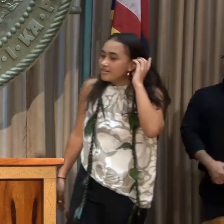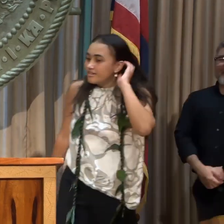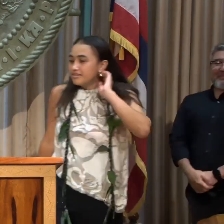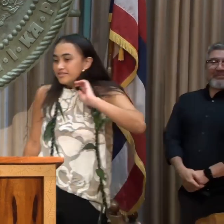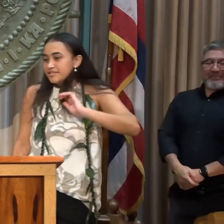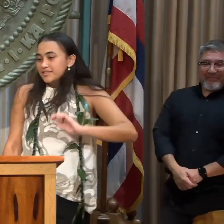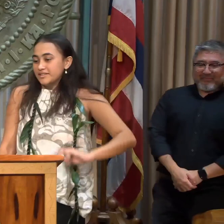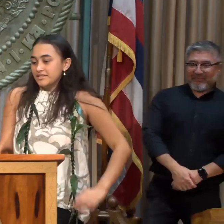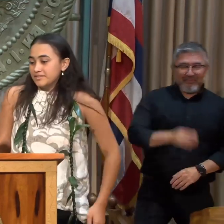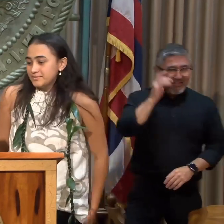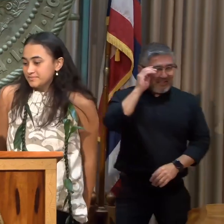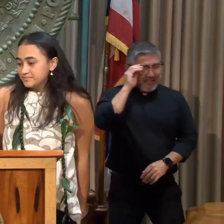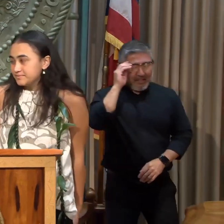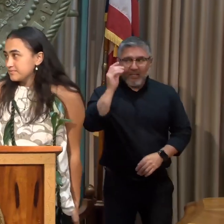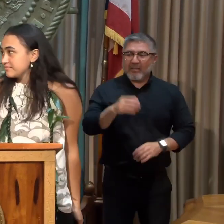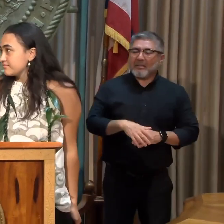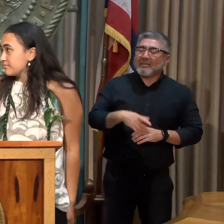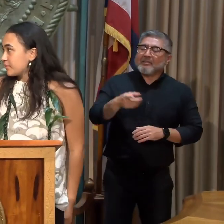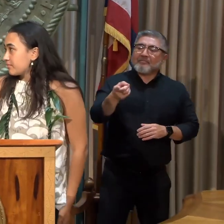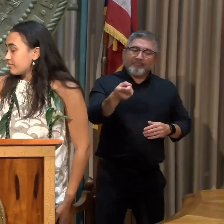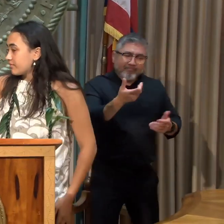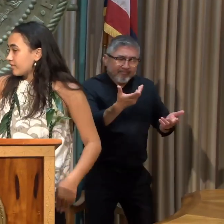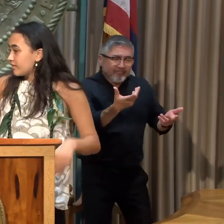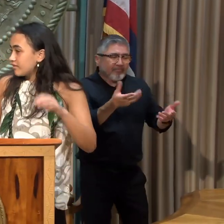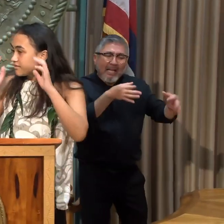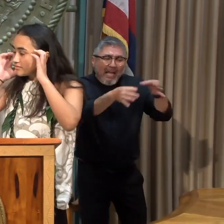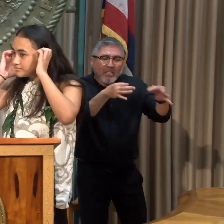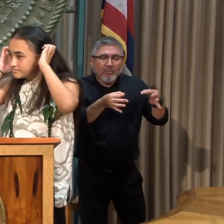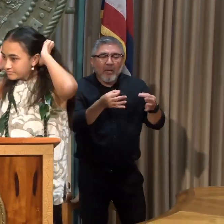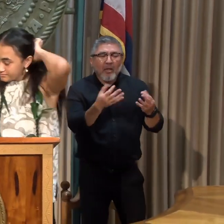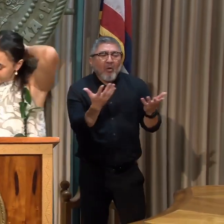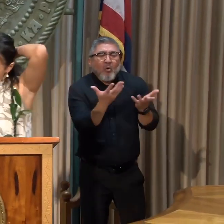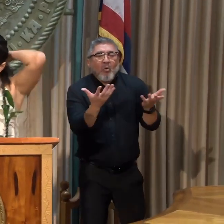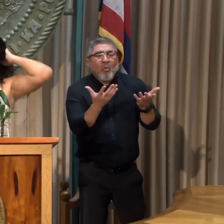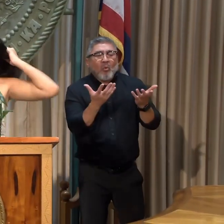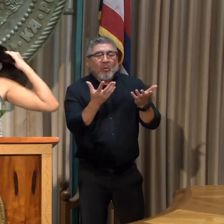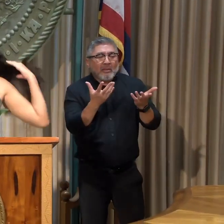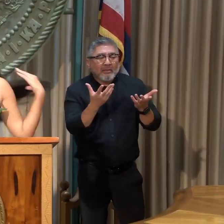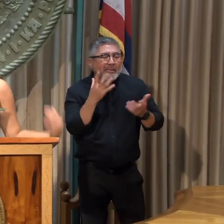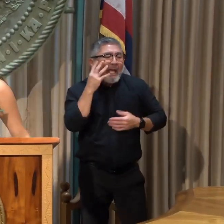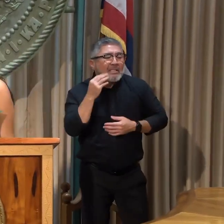then Ed and I will comment. Talk about what it meant to get involved, if you don't mind.